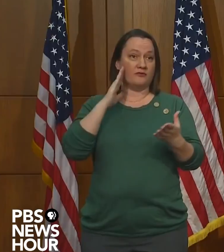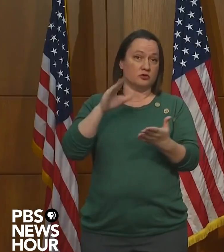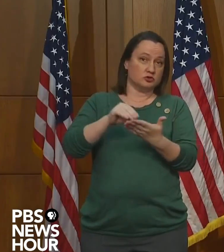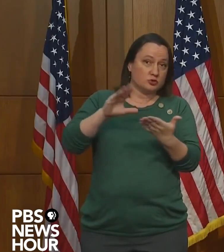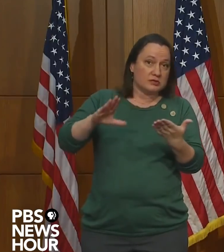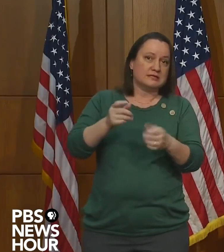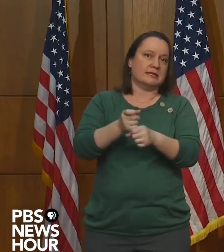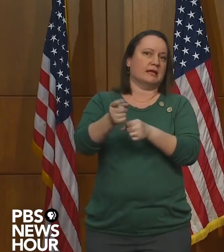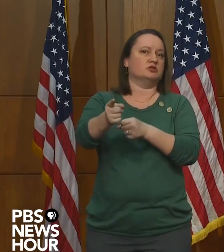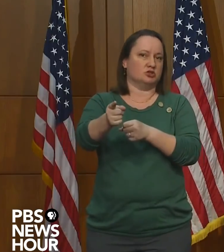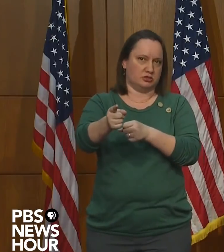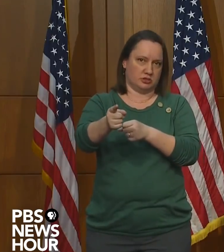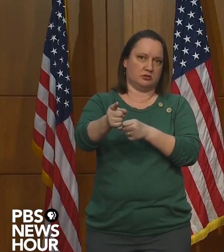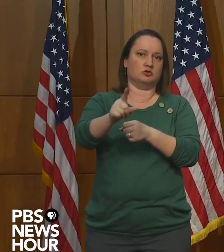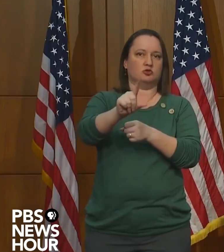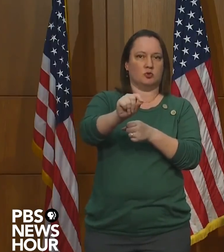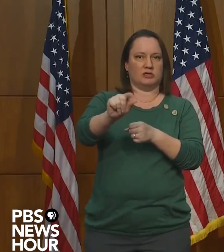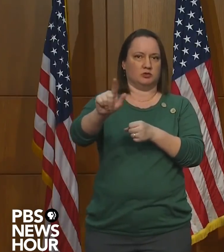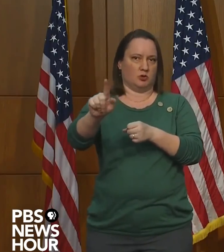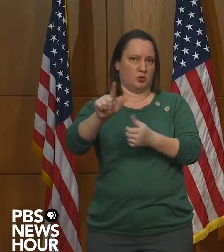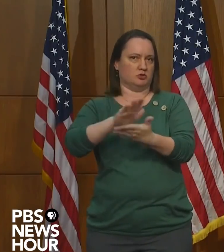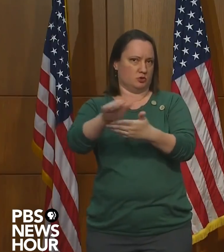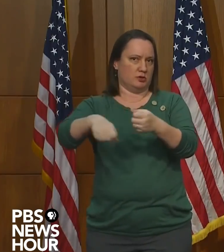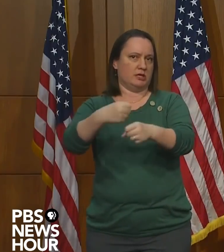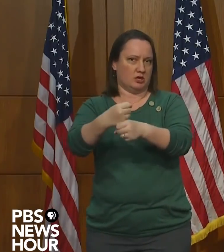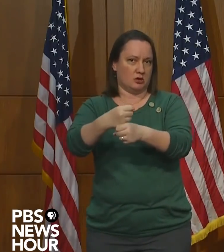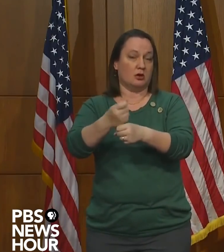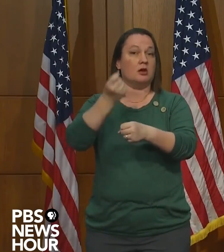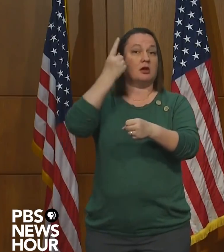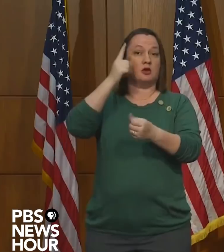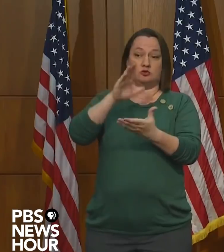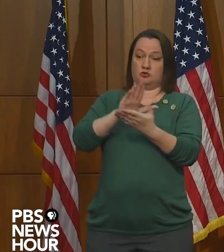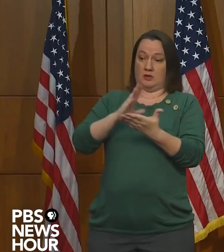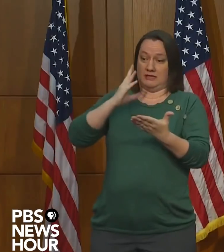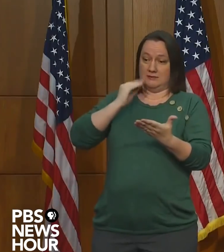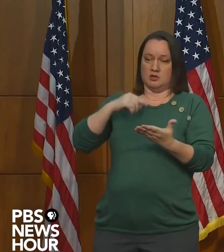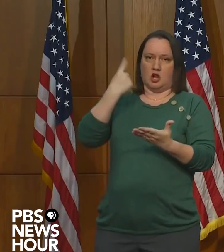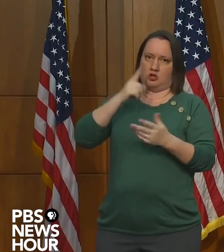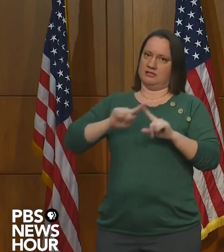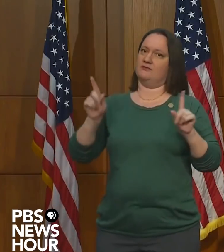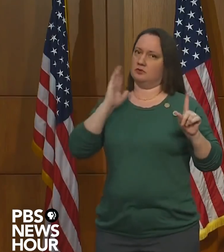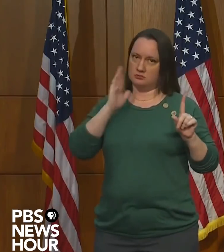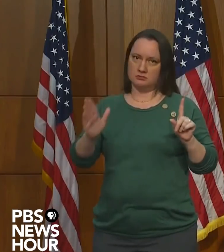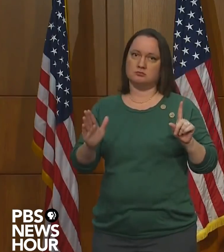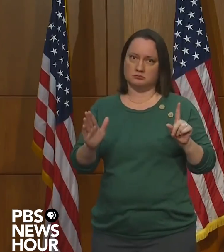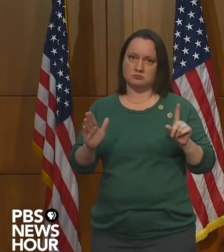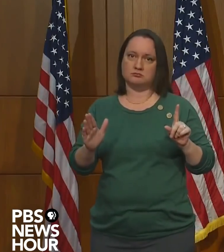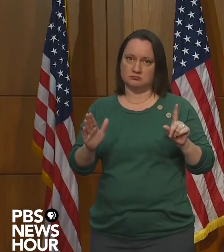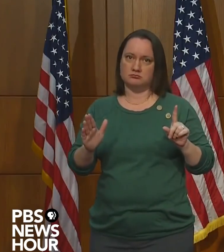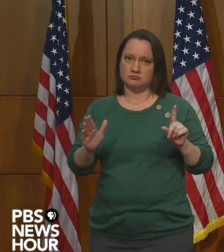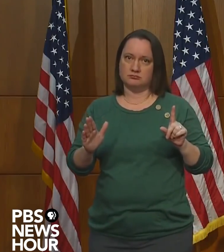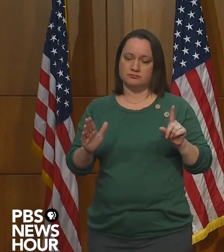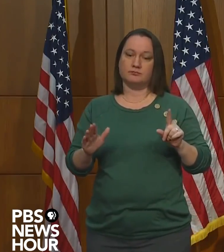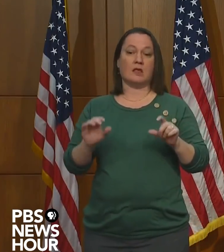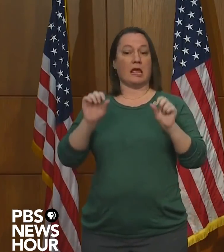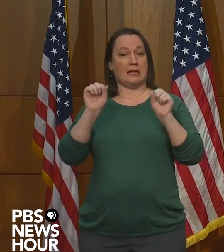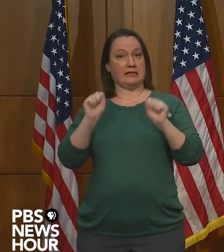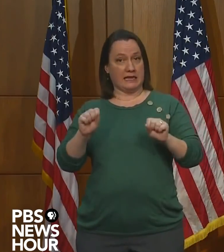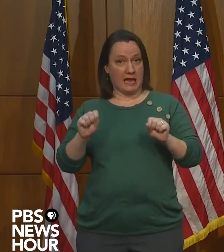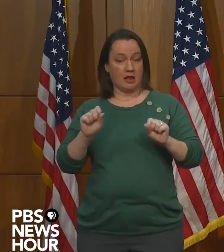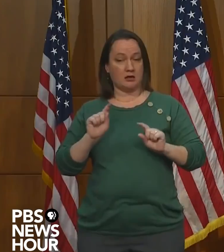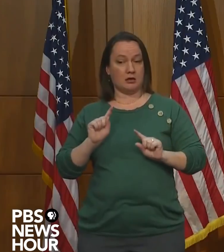year, but the school experience will look very different. These phases will allow in-person instruction,